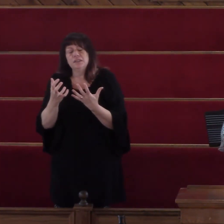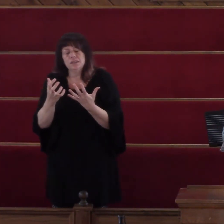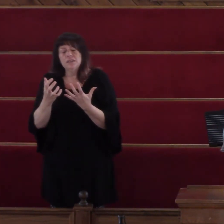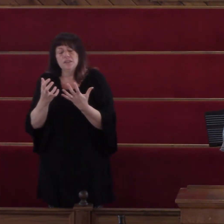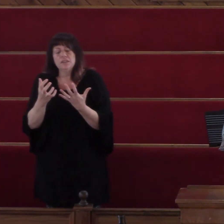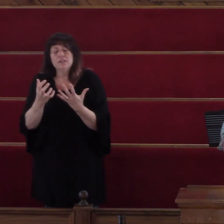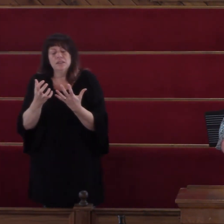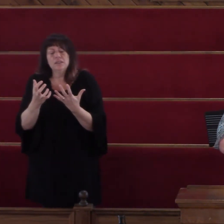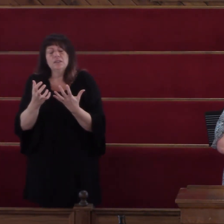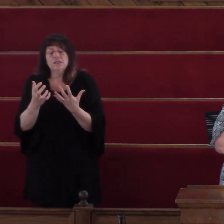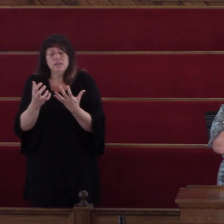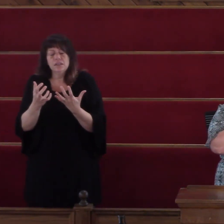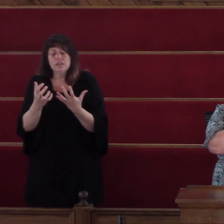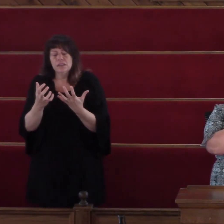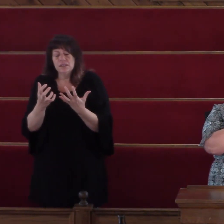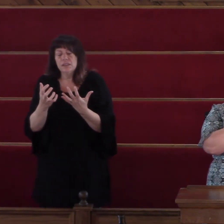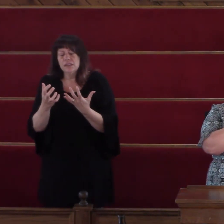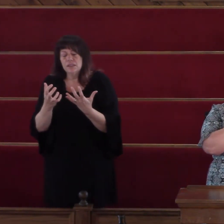know The reason why